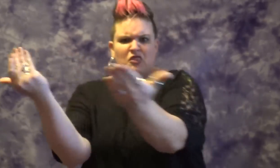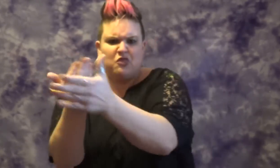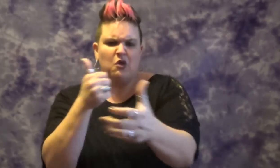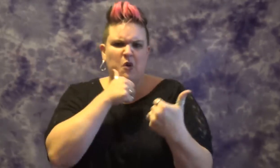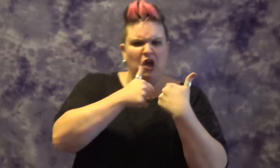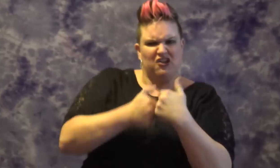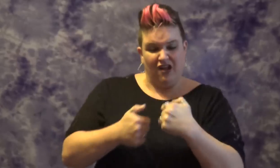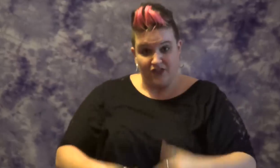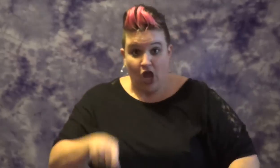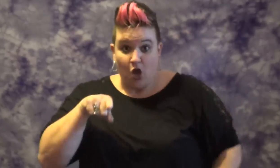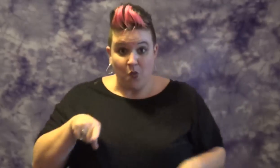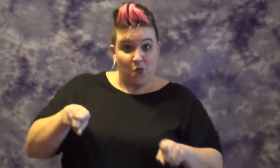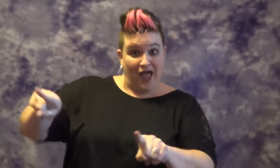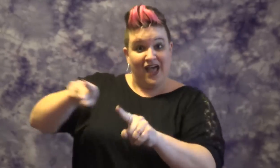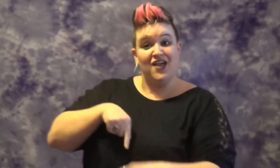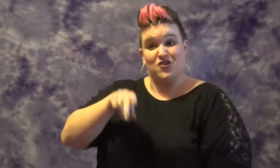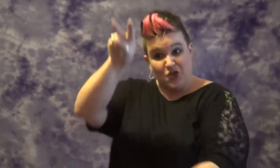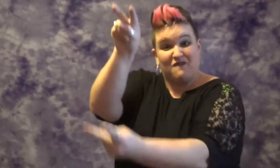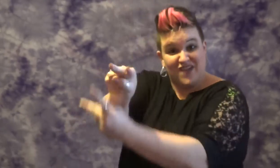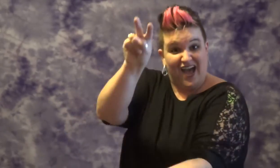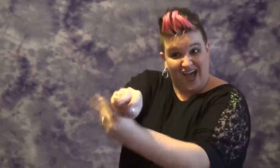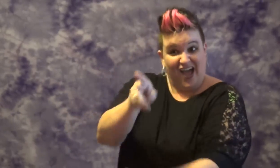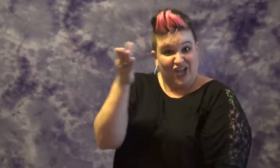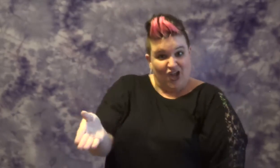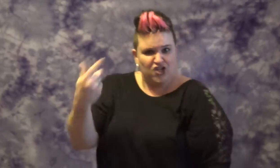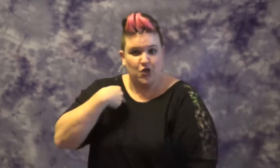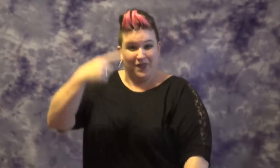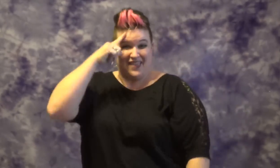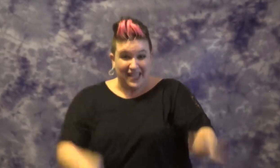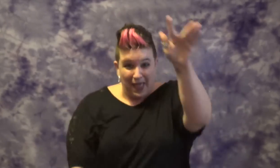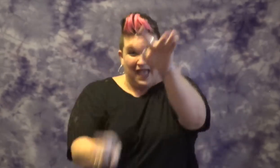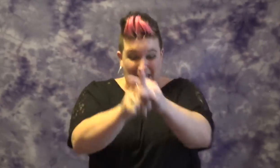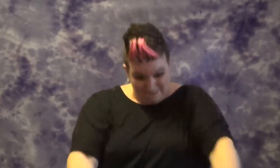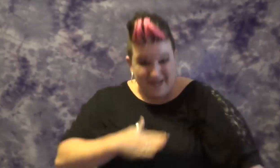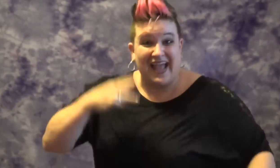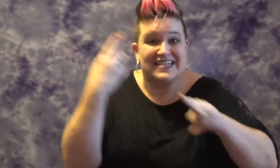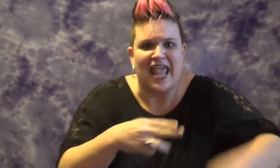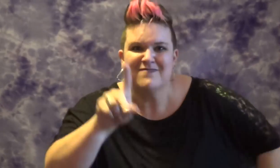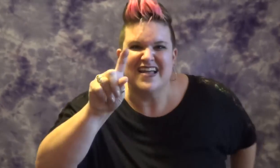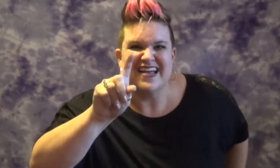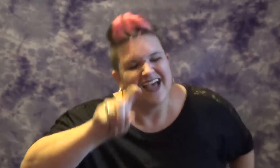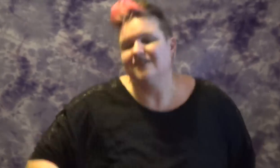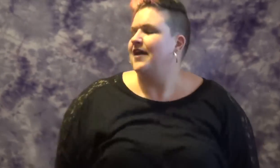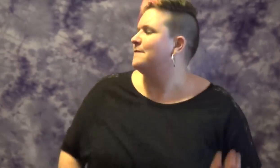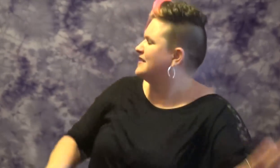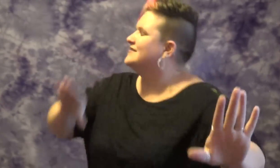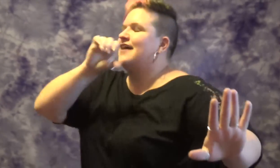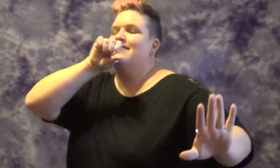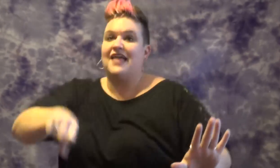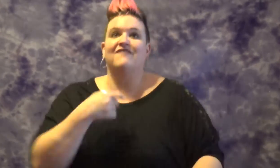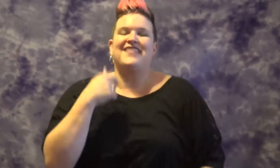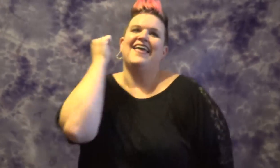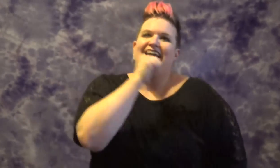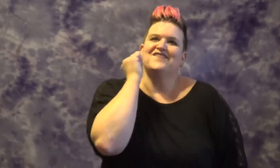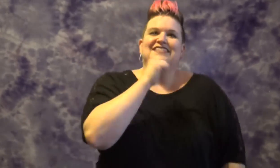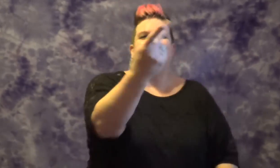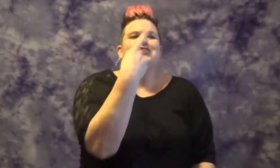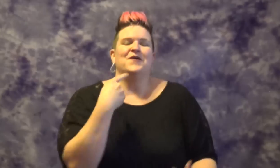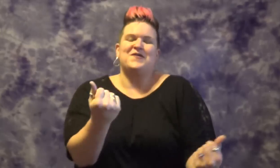of me when you fucked her? Cause the love that you gave that we made wasn't able to make it enough for you